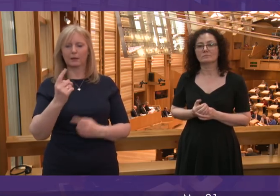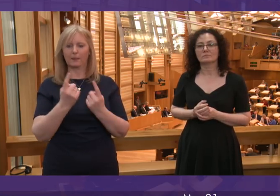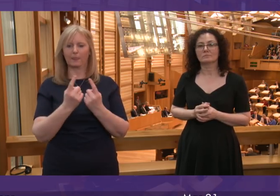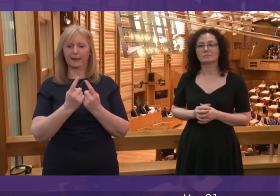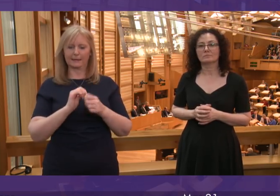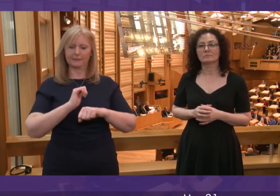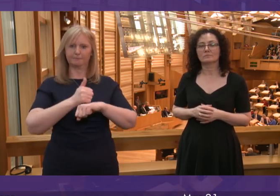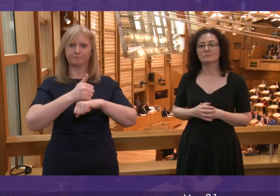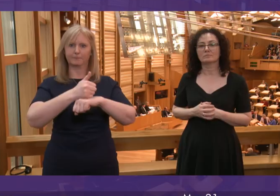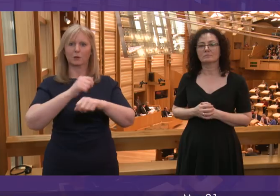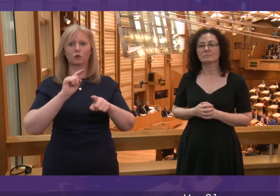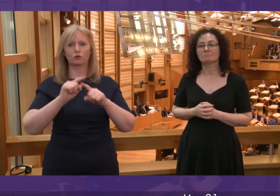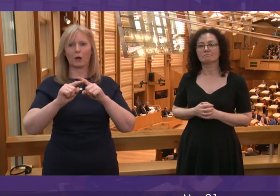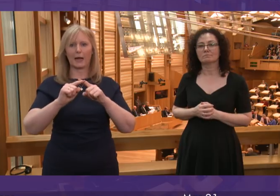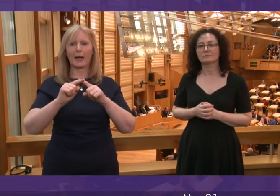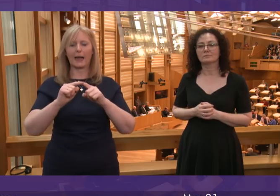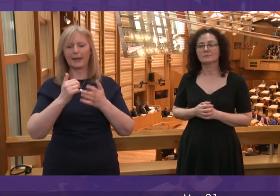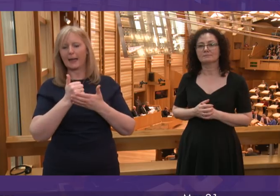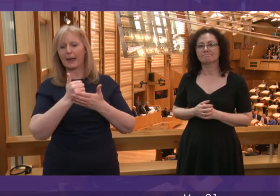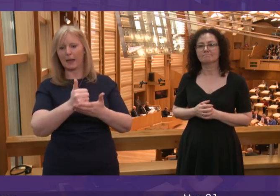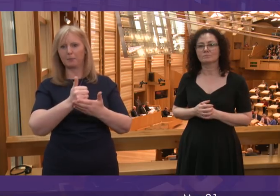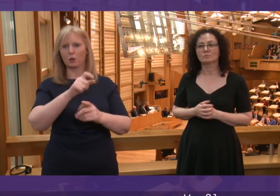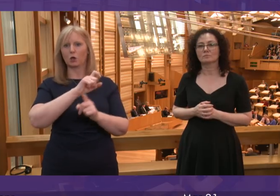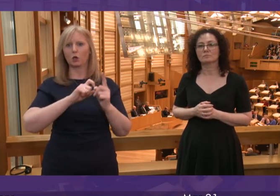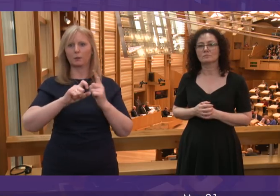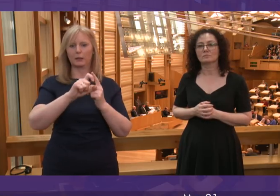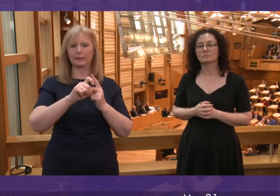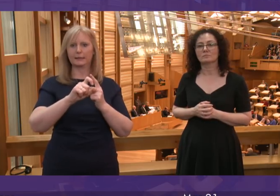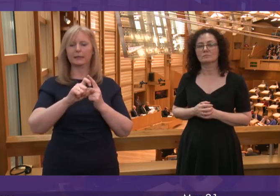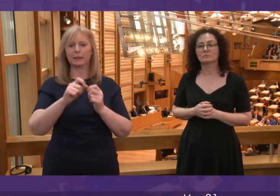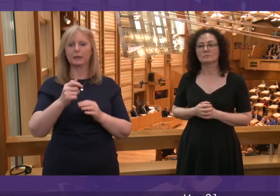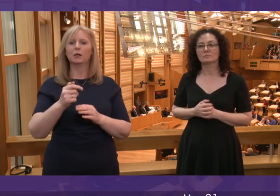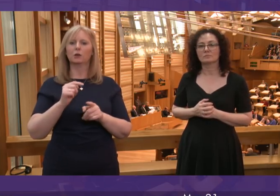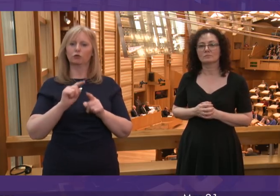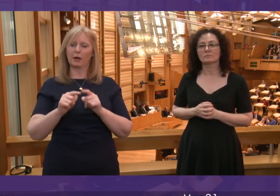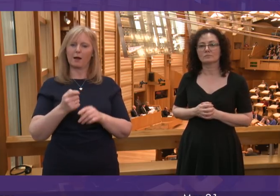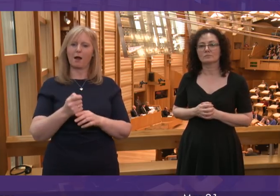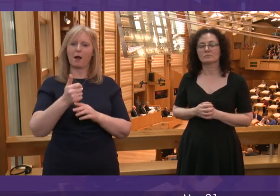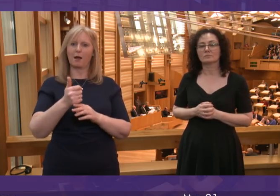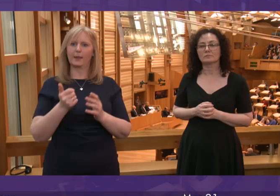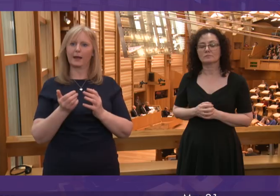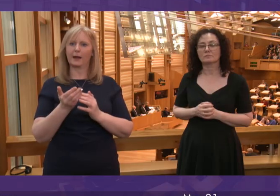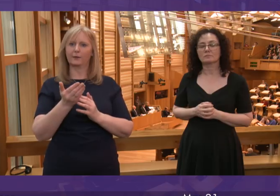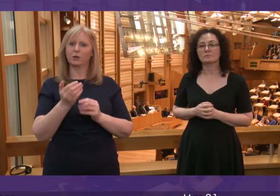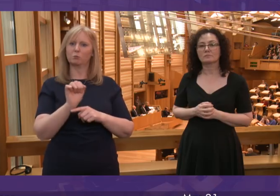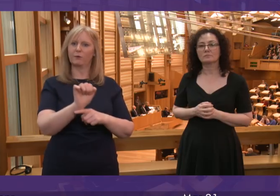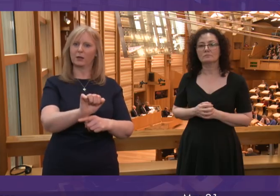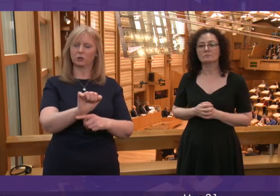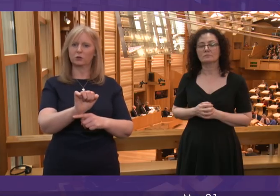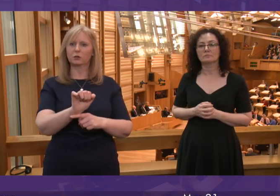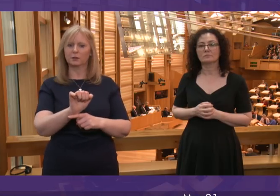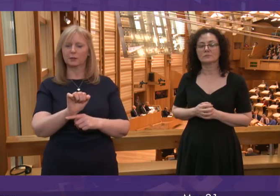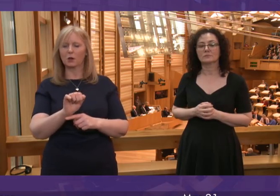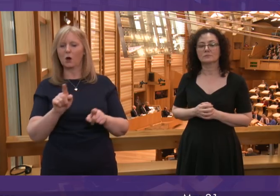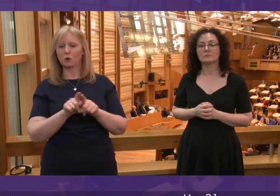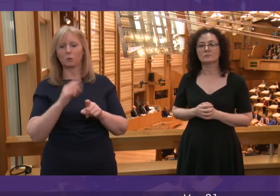are trying to redress that balance so that we have a focus on prevention, on early intervention, but also in making sure that the specialist services are there when